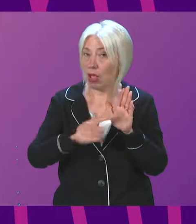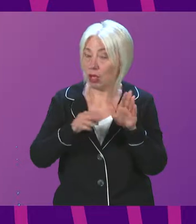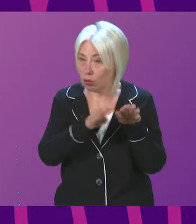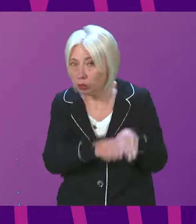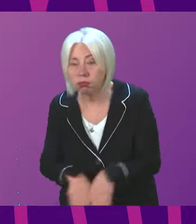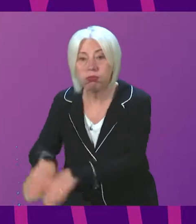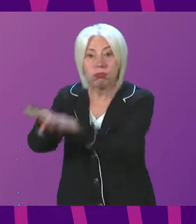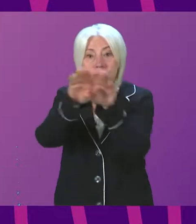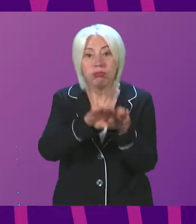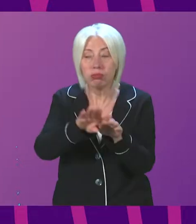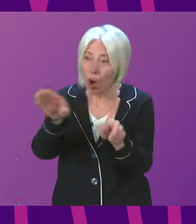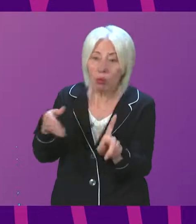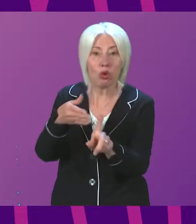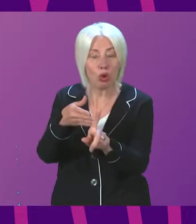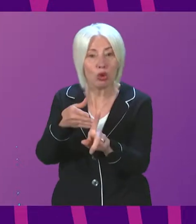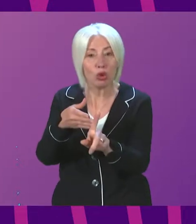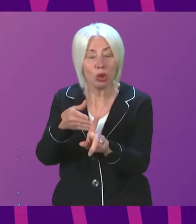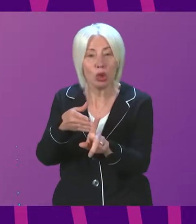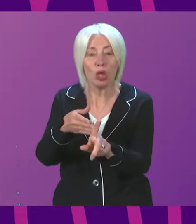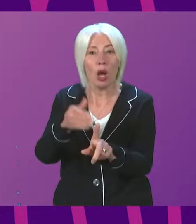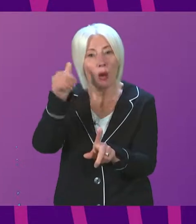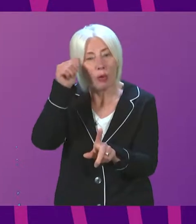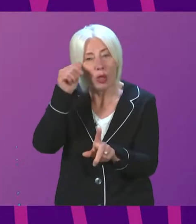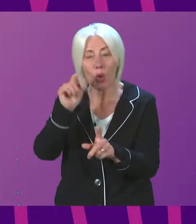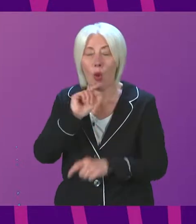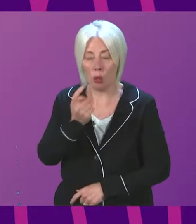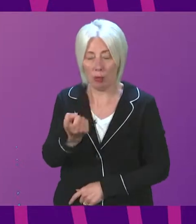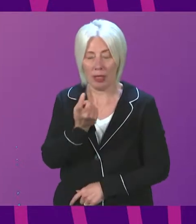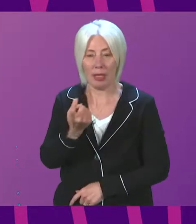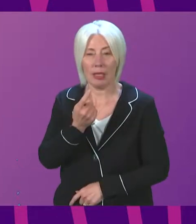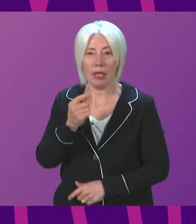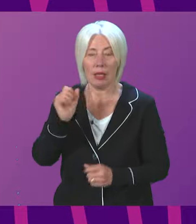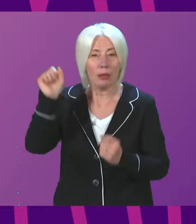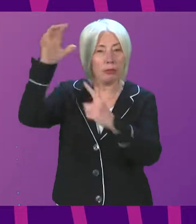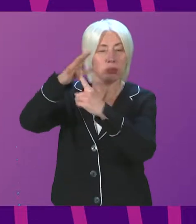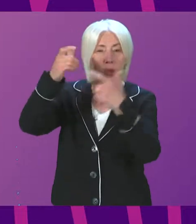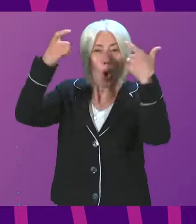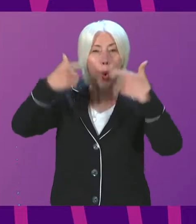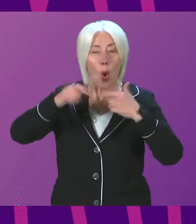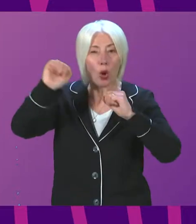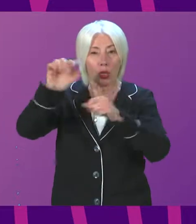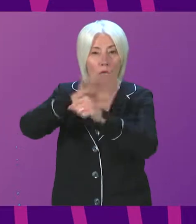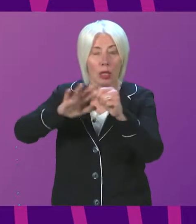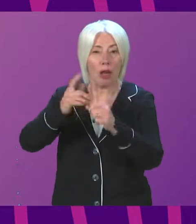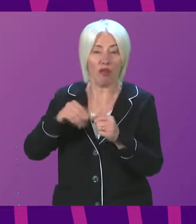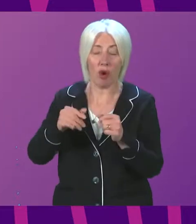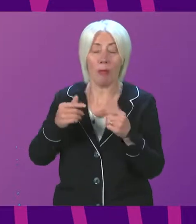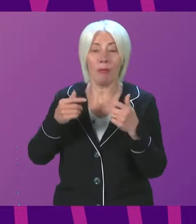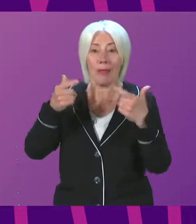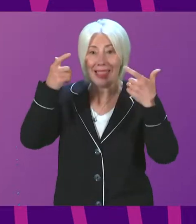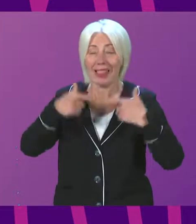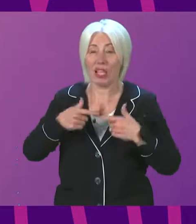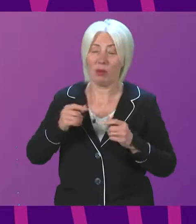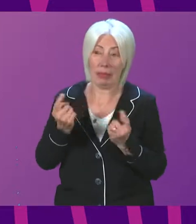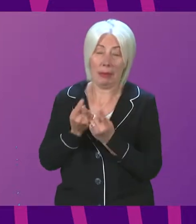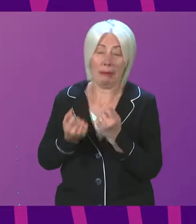consistency of approach in this. We know, though, there is a forthcoming Supreme Court case sparked by legislation in Northern Ireland which